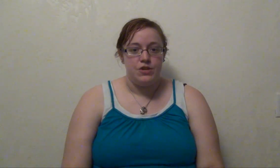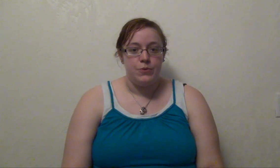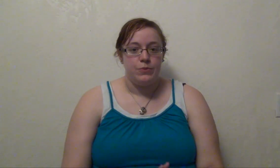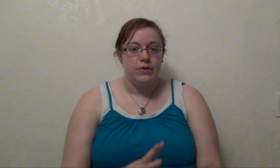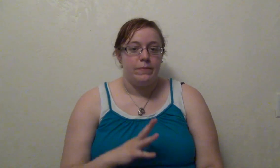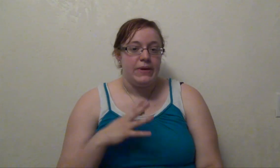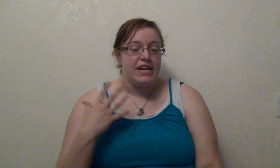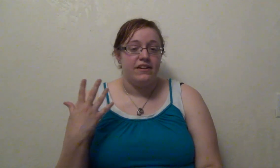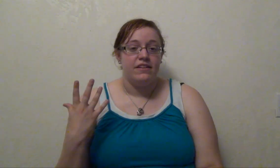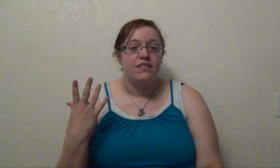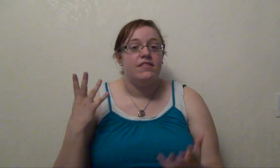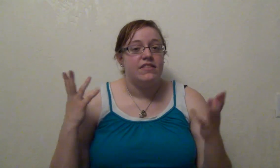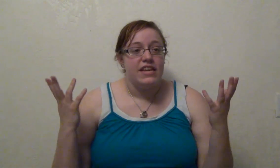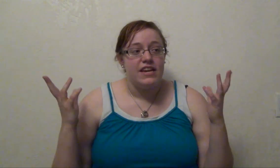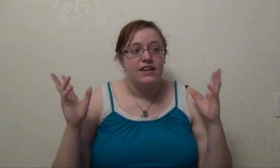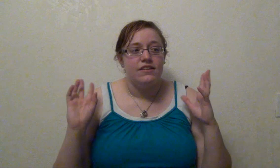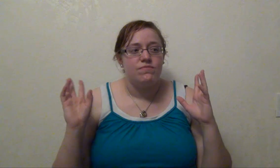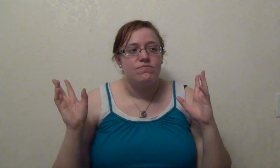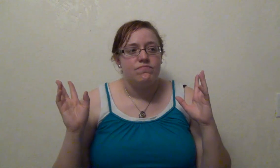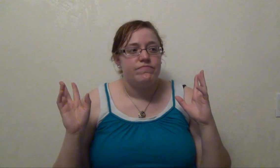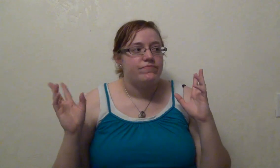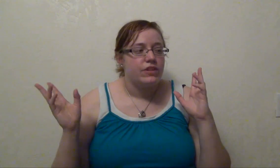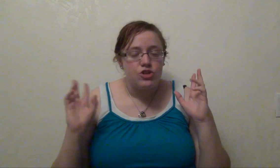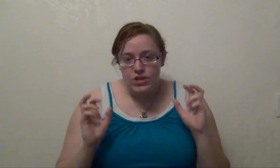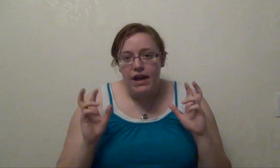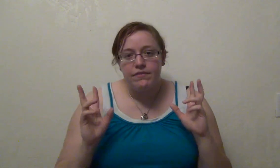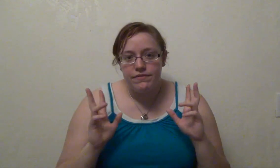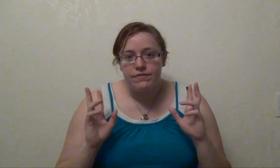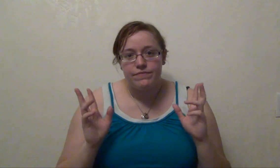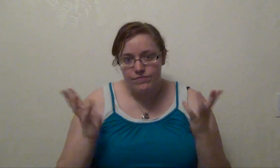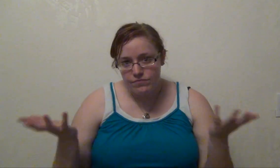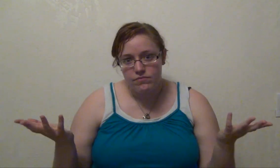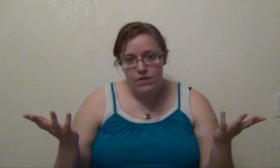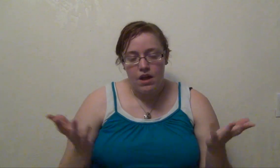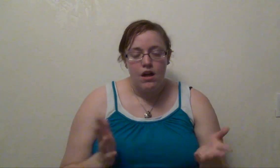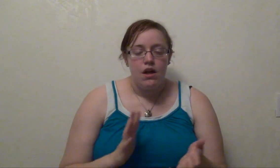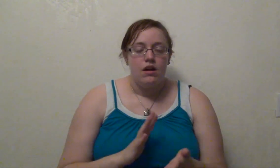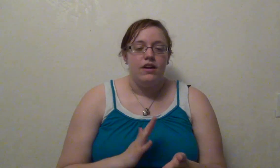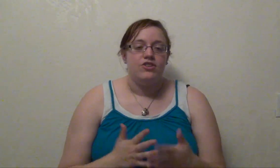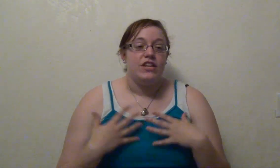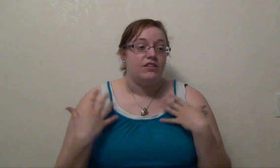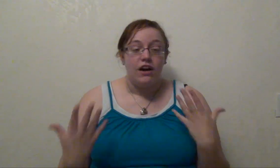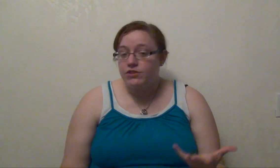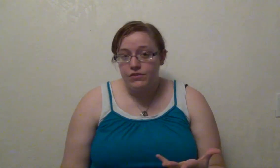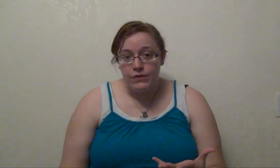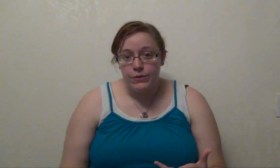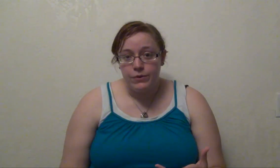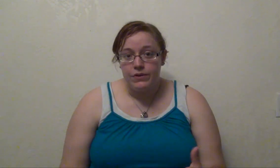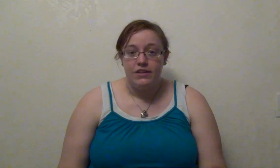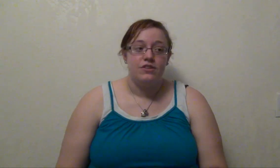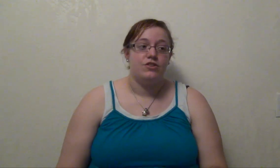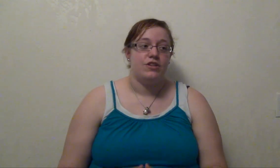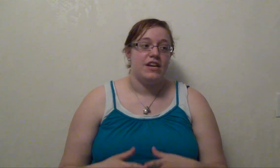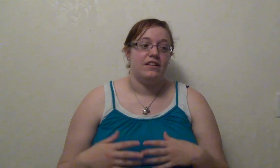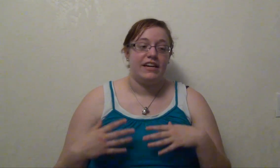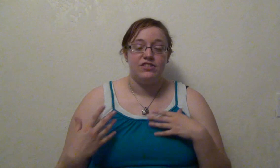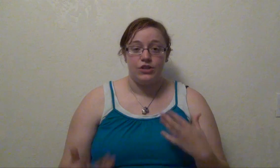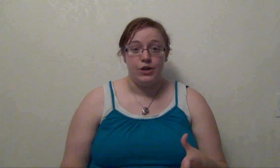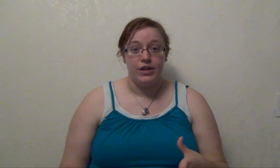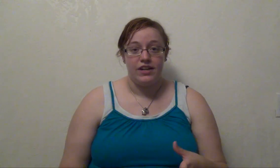to be the chef. She loves food. She likes to cook.